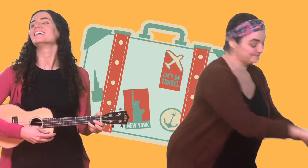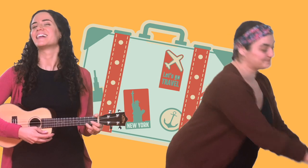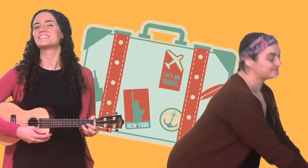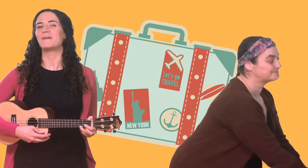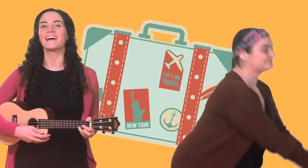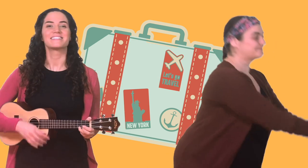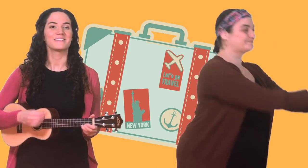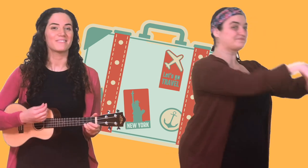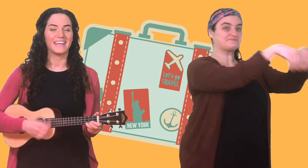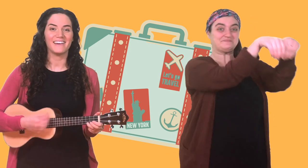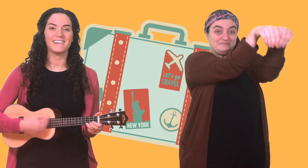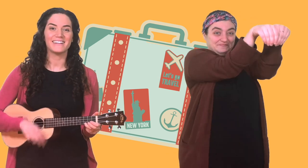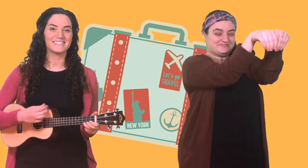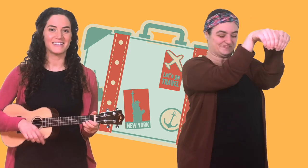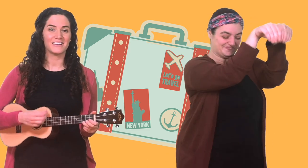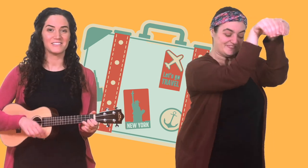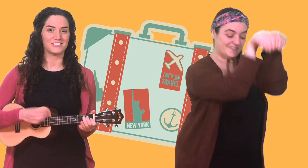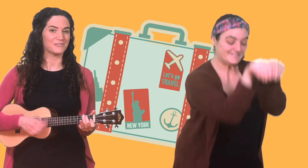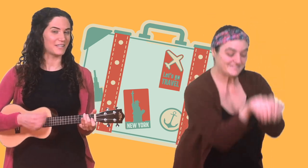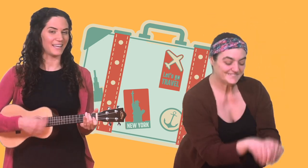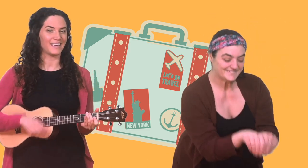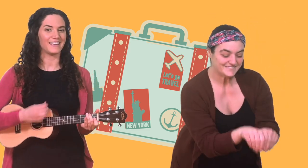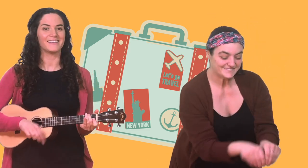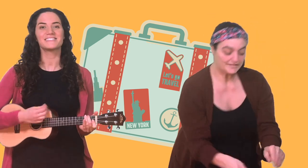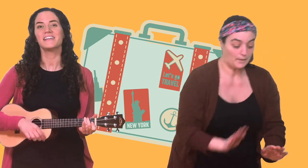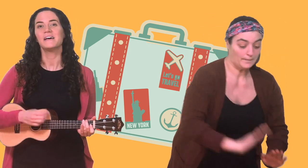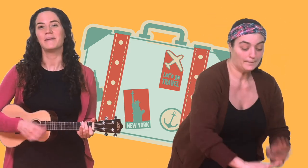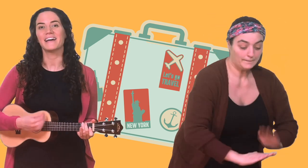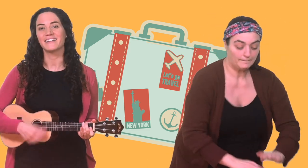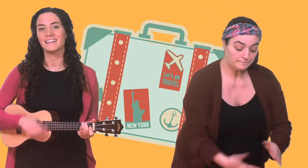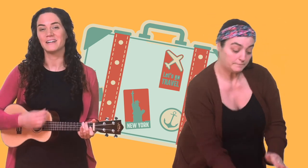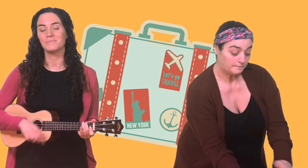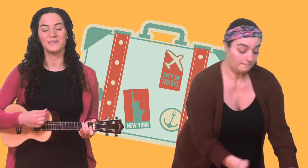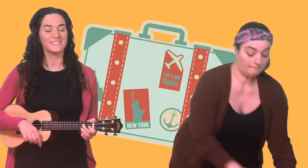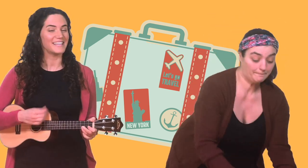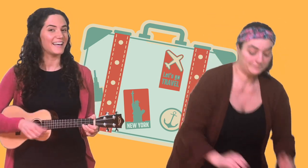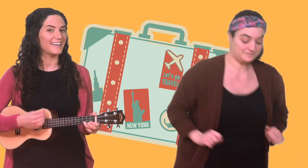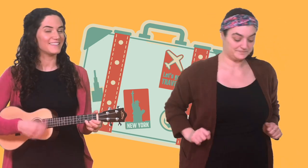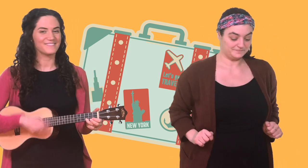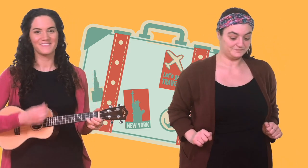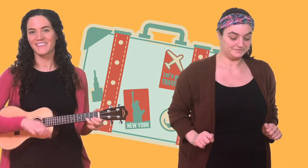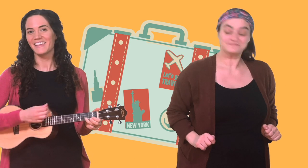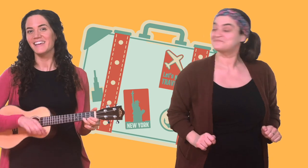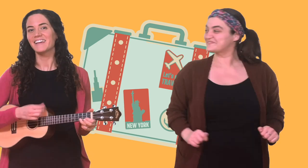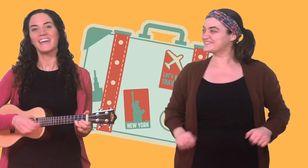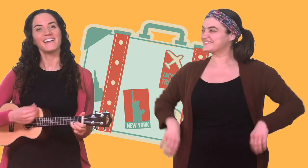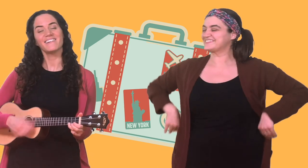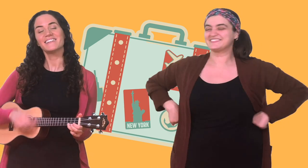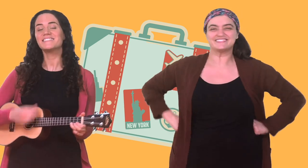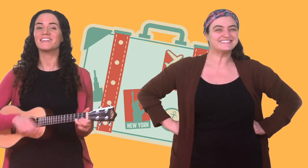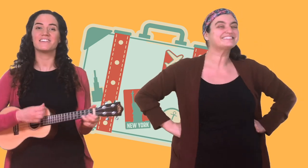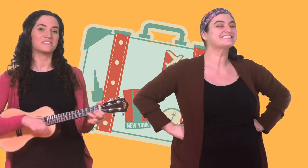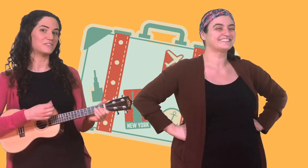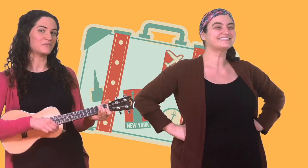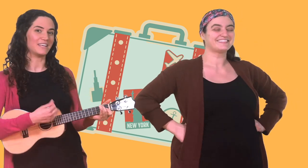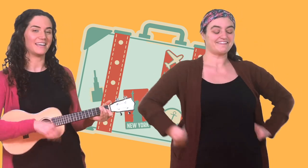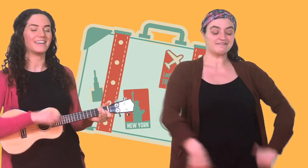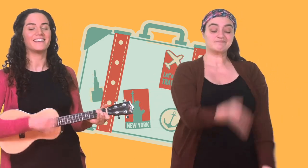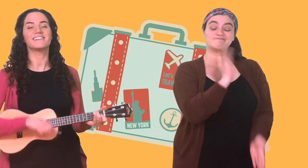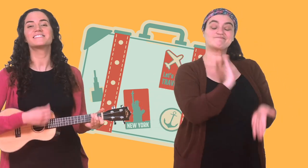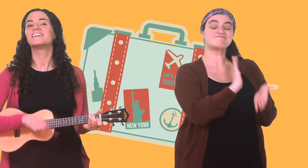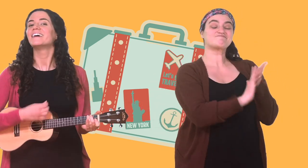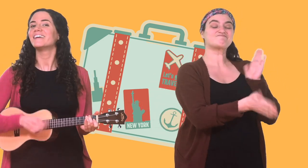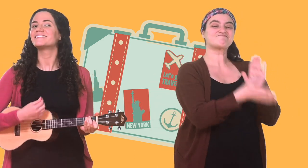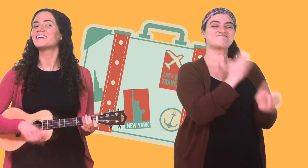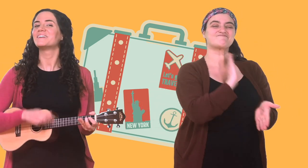Let's pack some carrots in our suitcase. Pack it up real tight. Carrots in our suitcase.